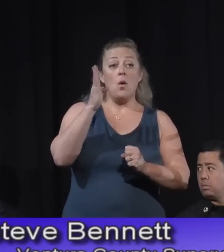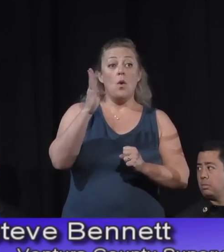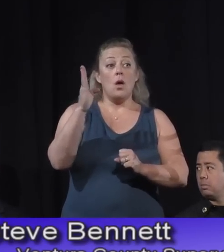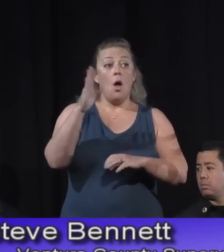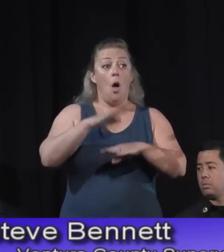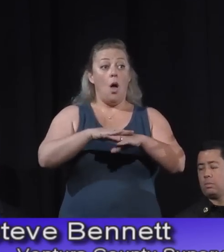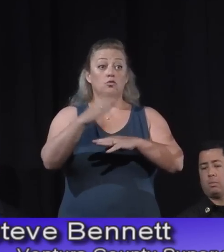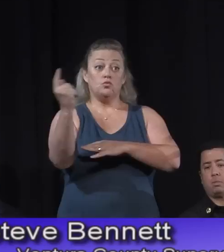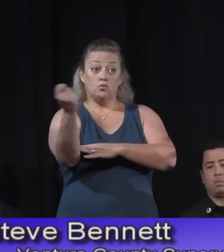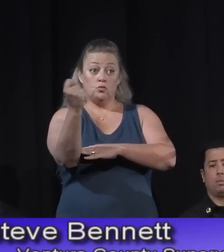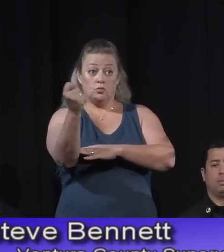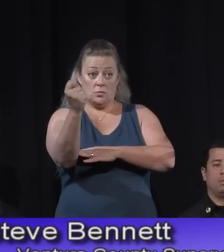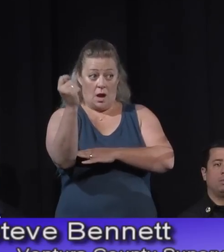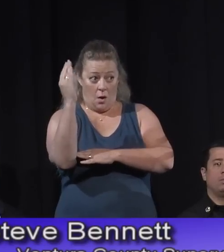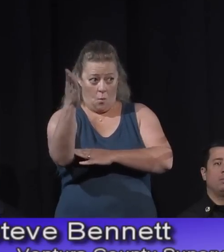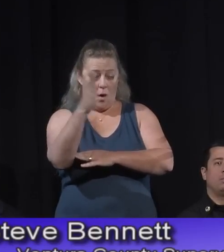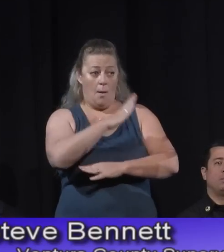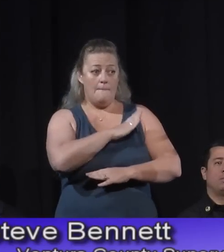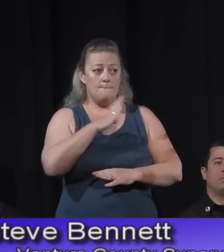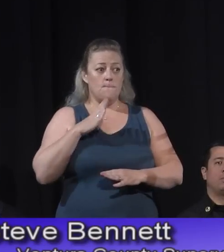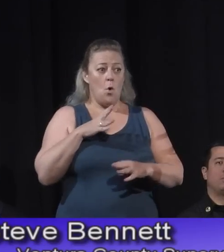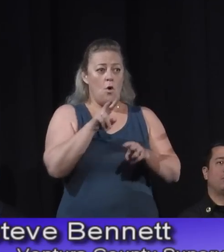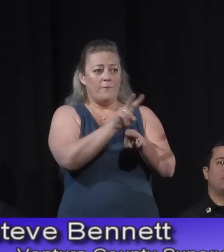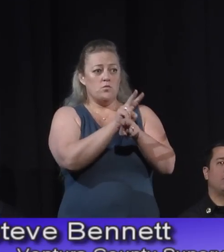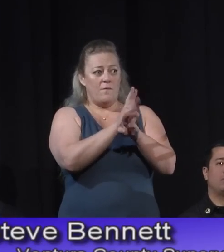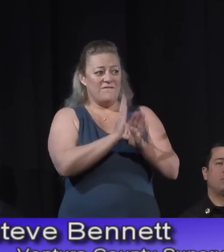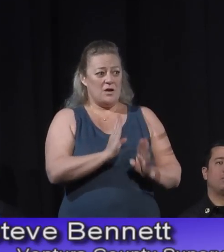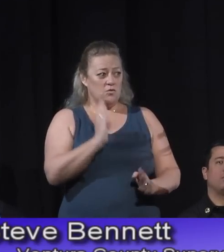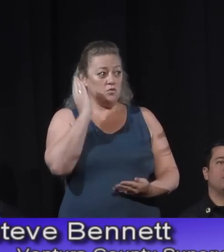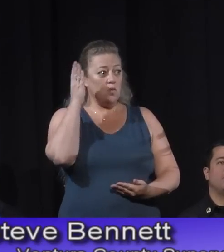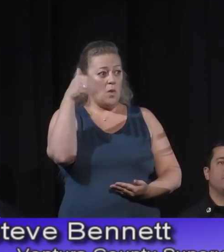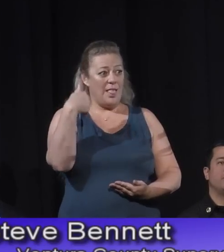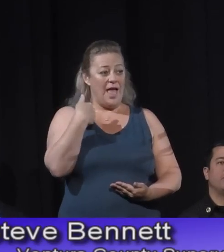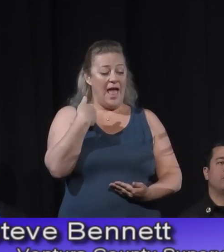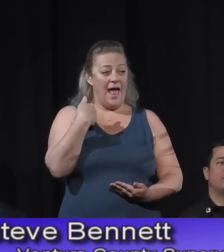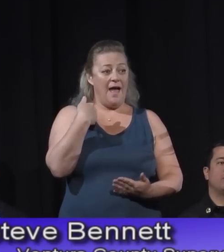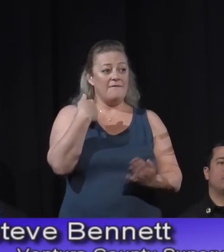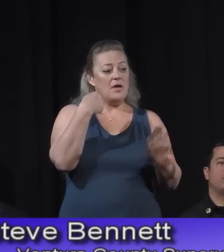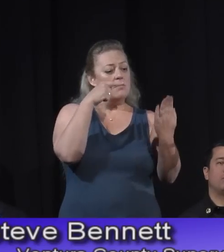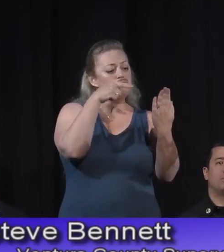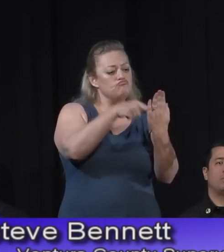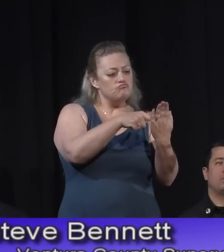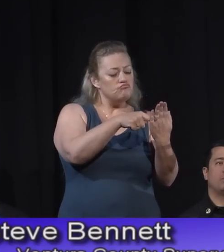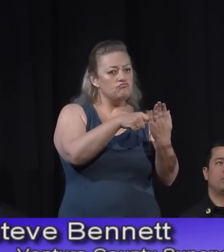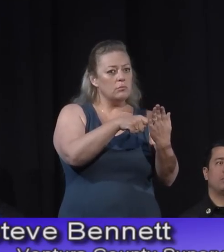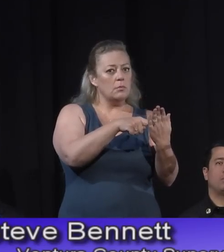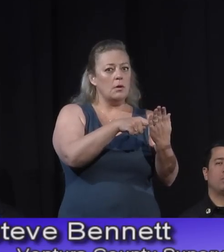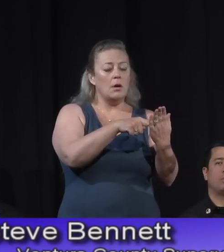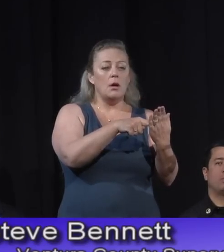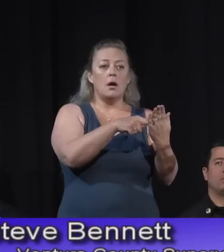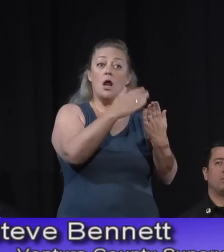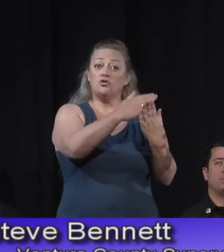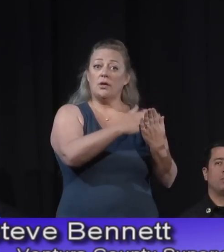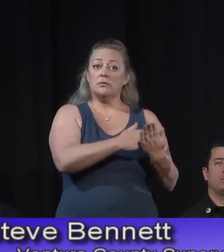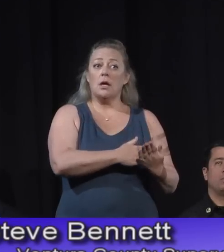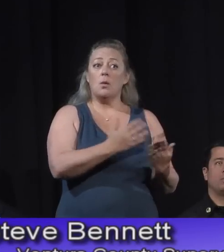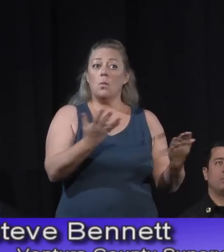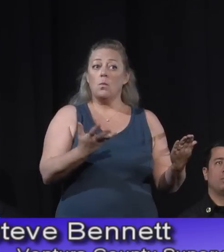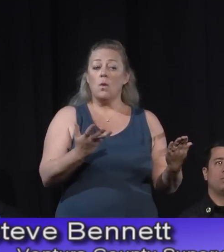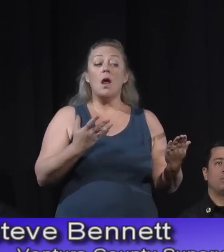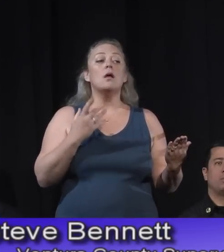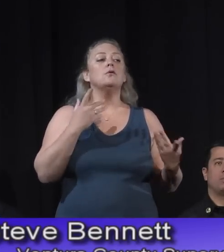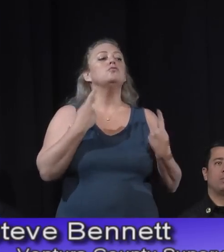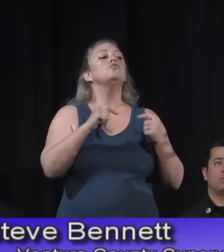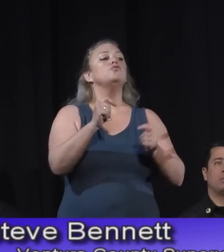Tuesday, the Board of Supervisors, we will have an agenda item. And it will be to try to help us with